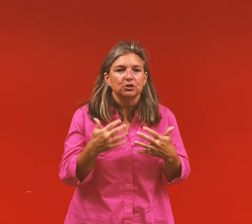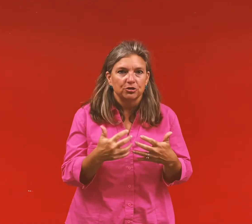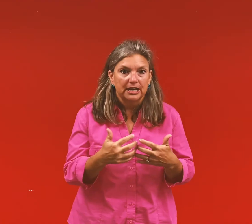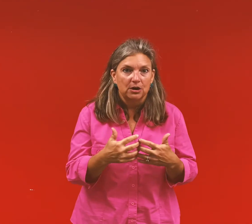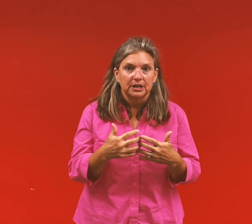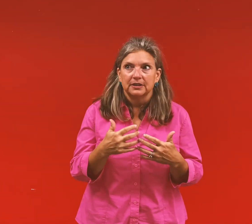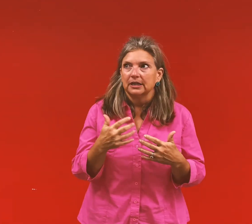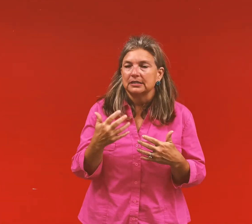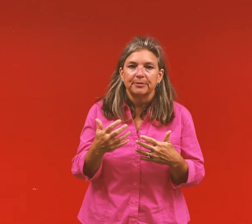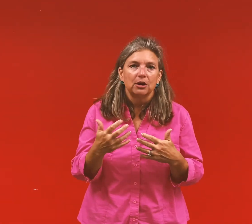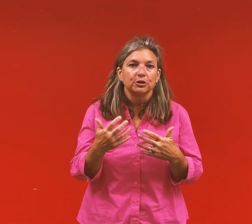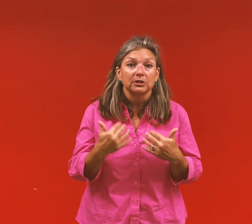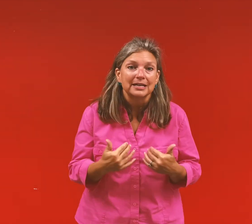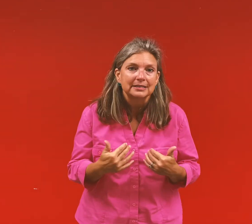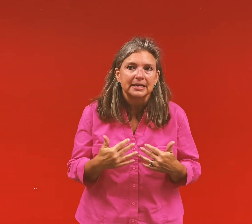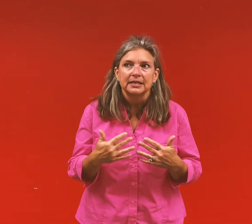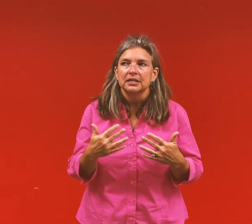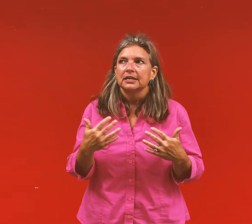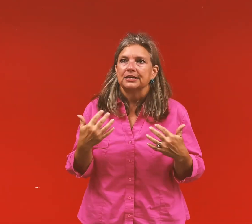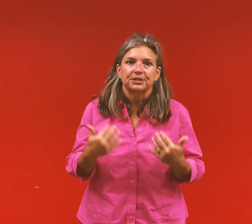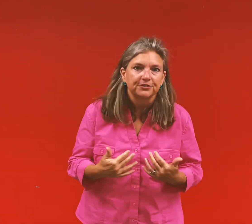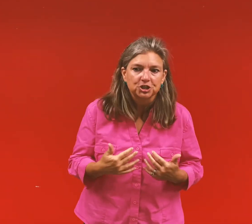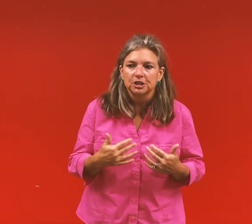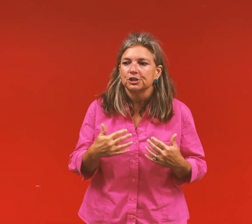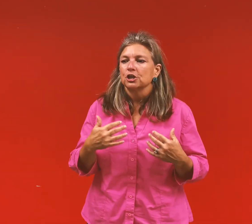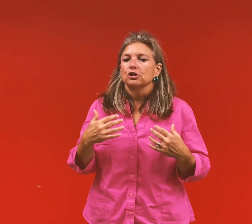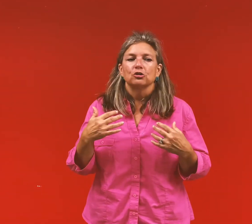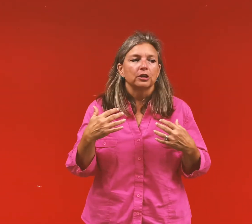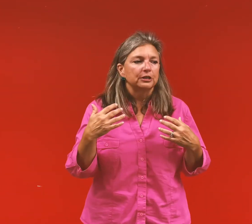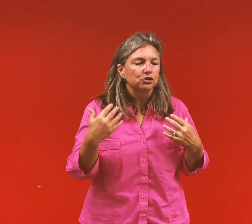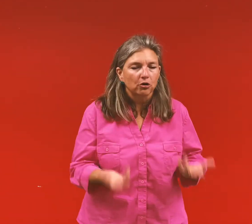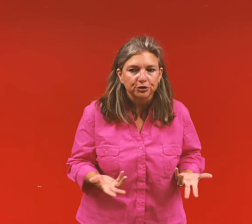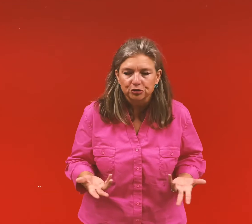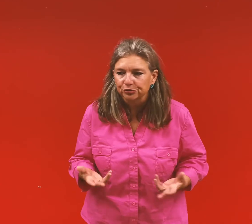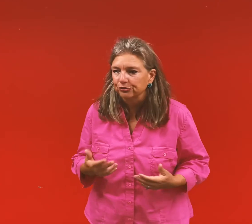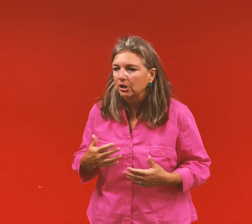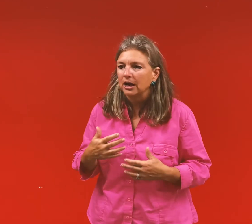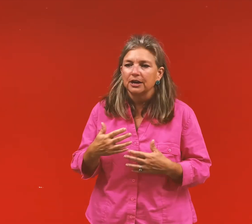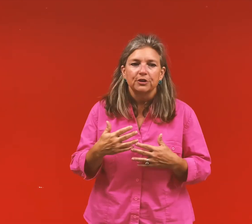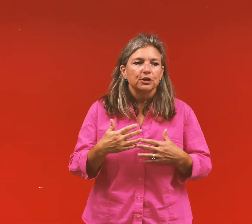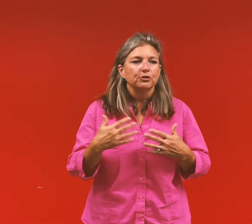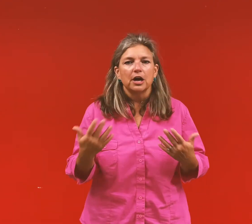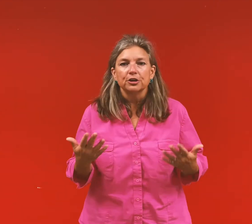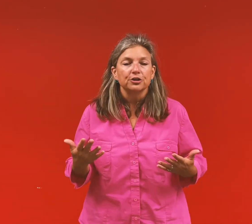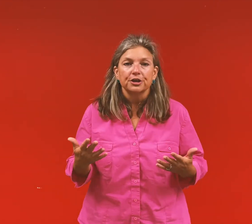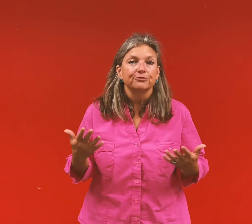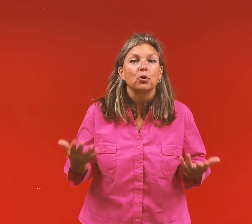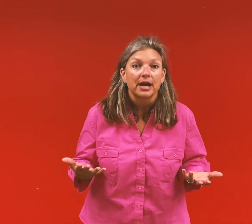turning out and that like somehow you're less than, it's deficient, you're like scarring your children for life, you're not a good enough whatever,